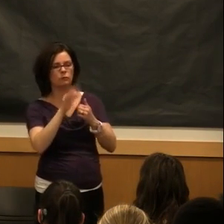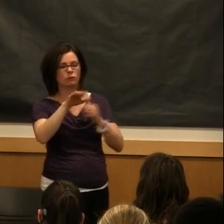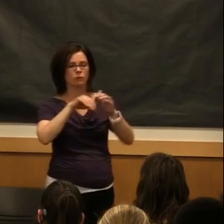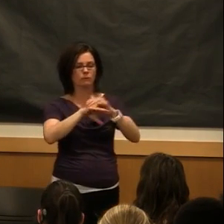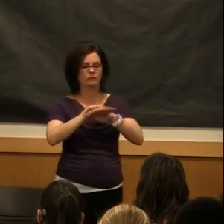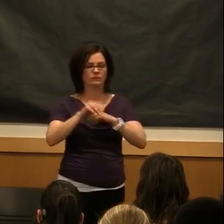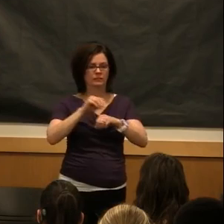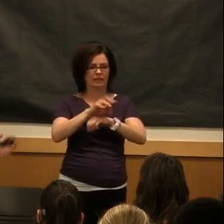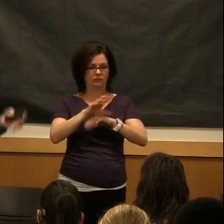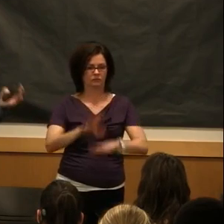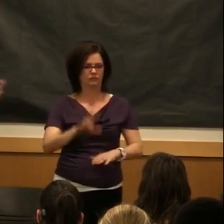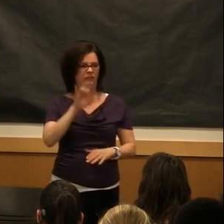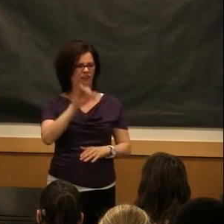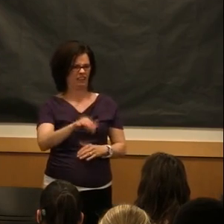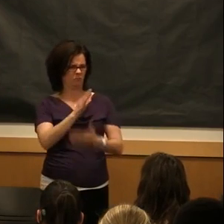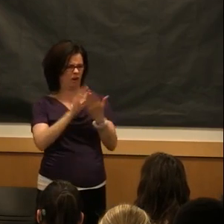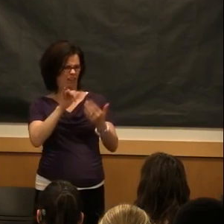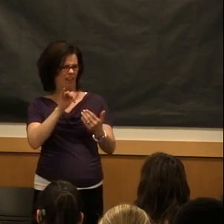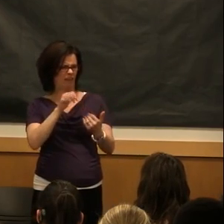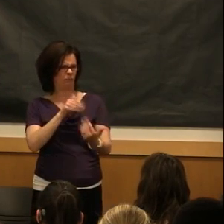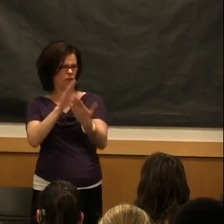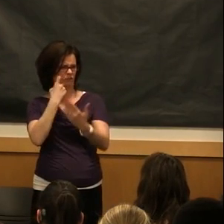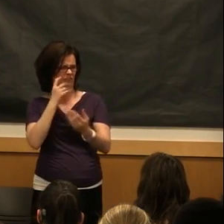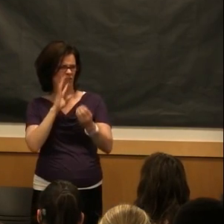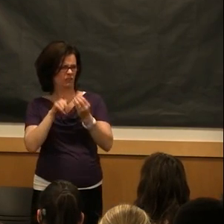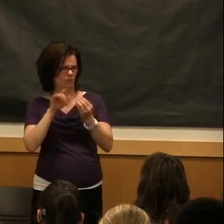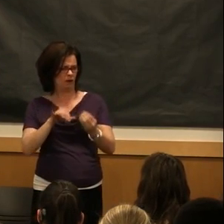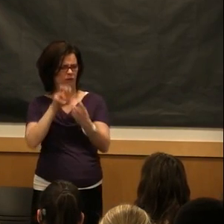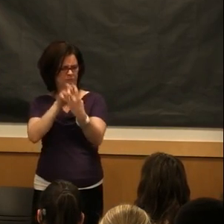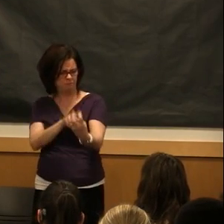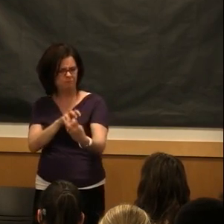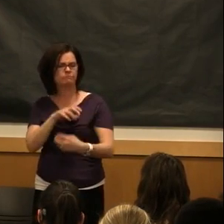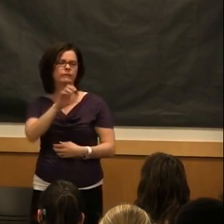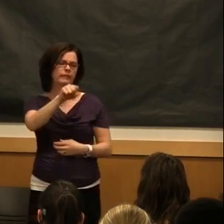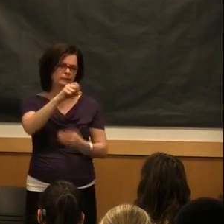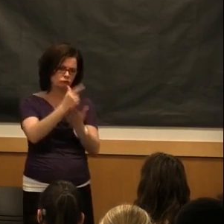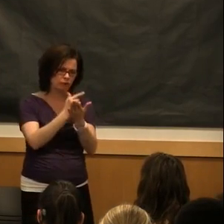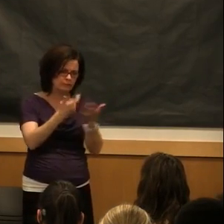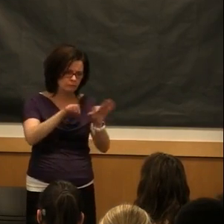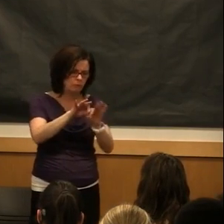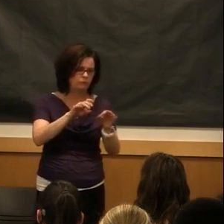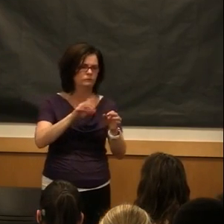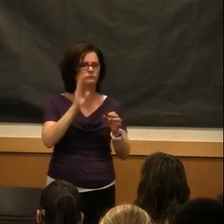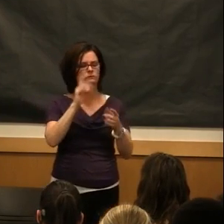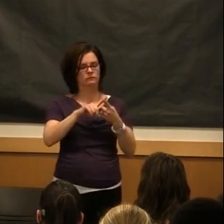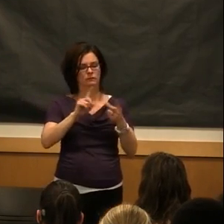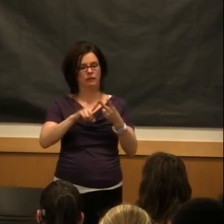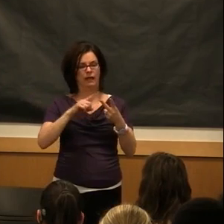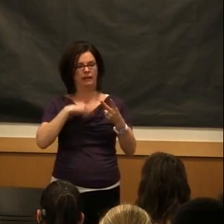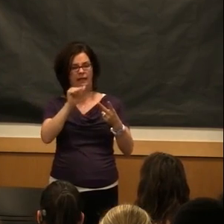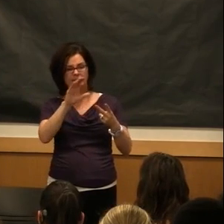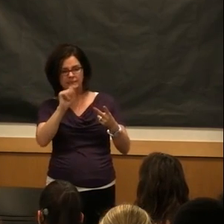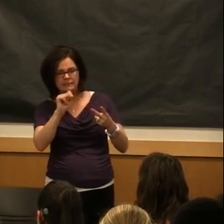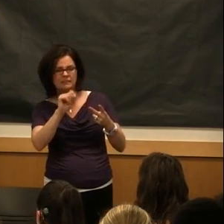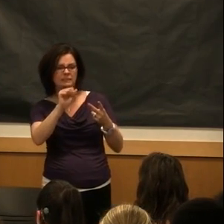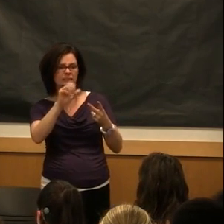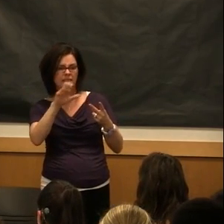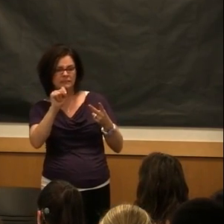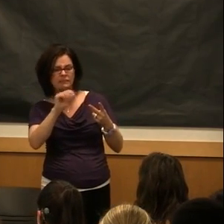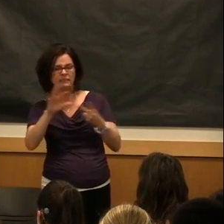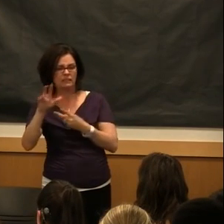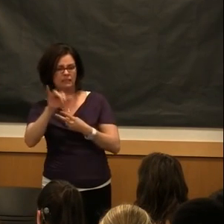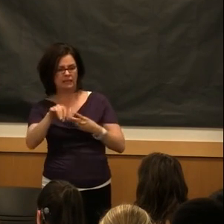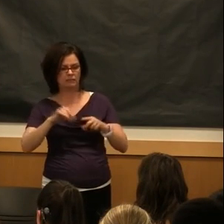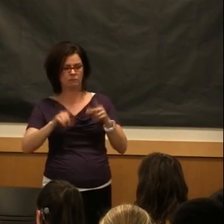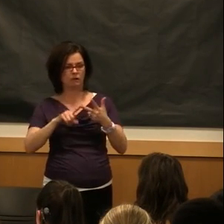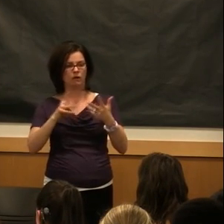counselors, that's kind of part of that approach where, yes, we're looking at your grades and those levels there, but we want to also know who you are as a